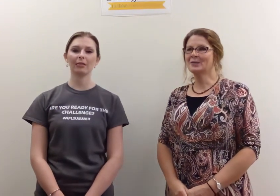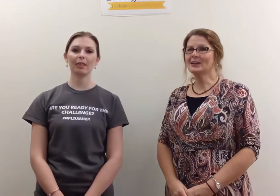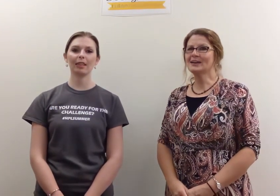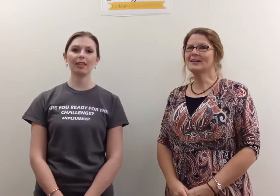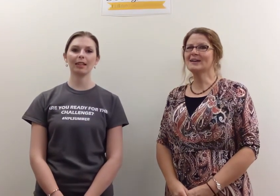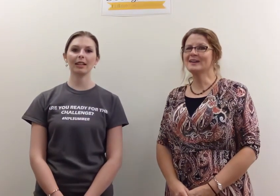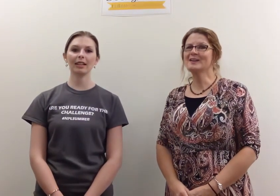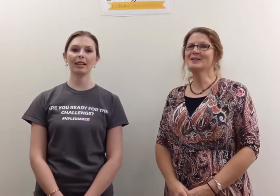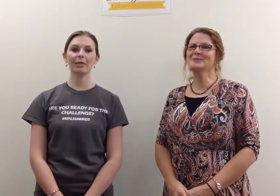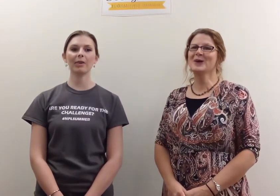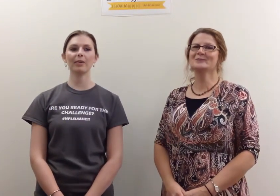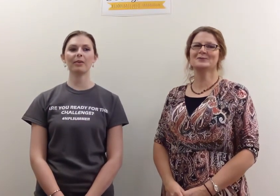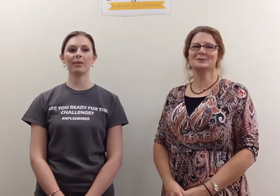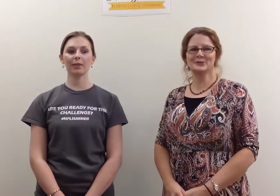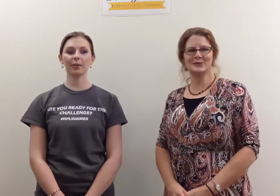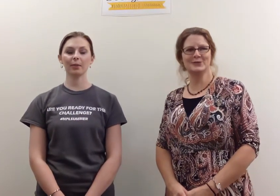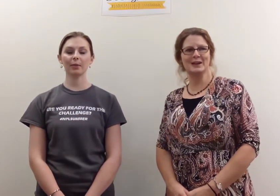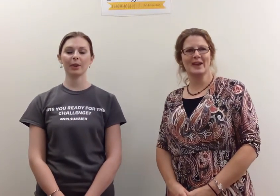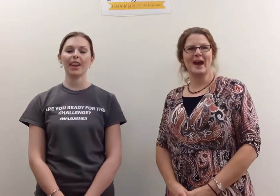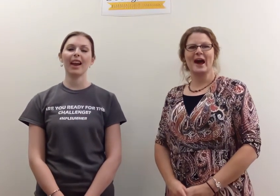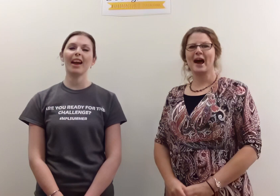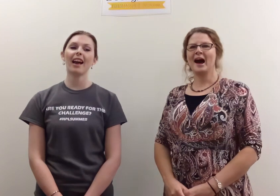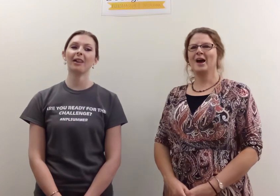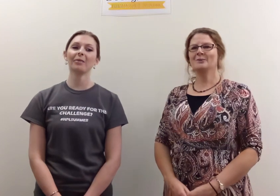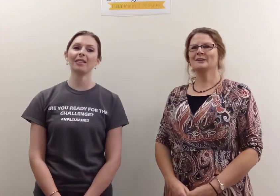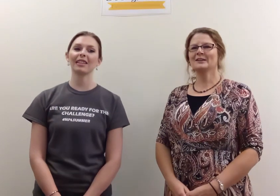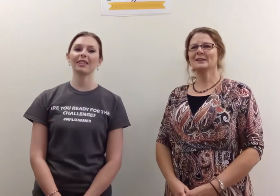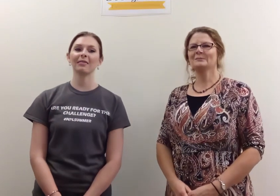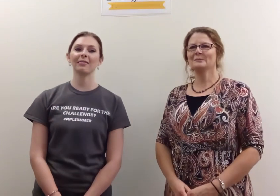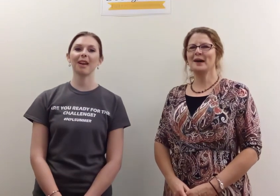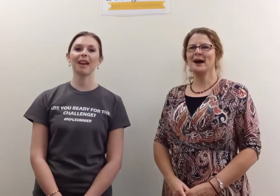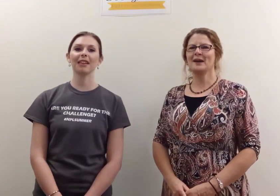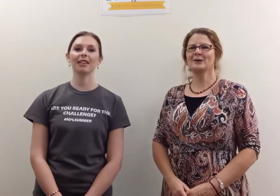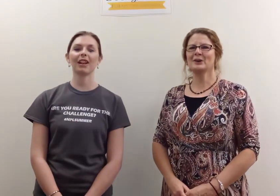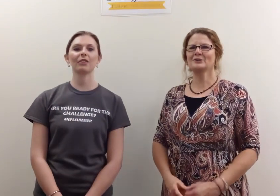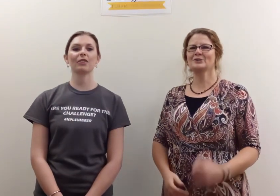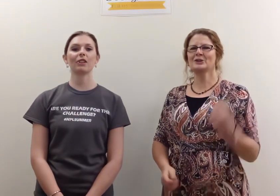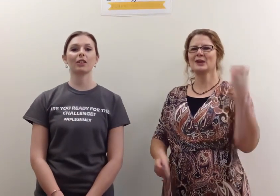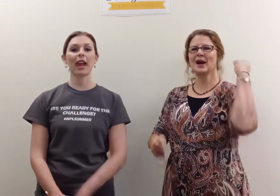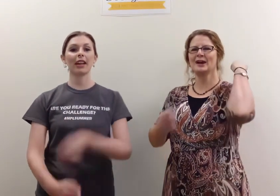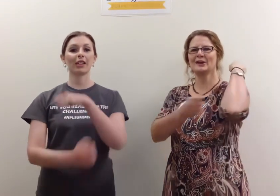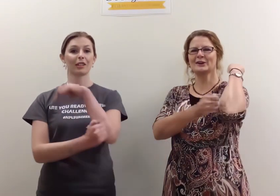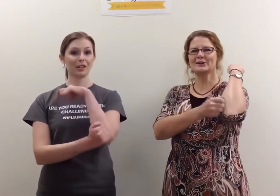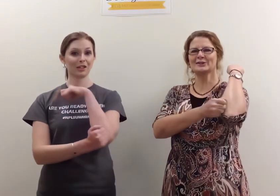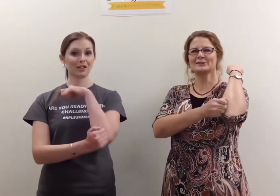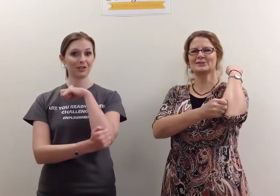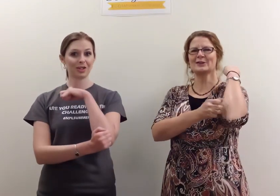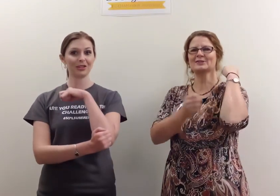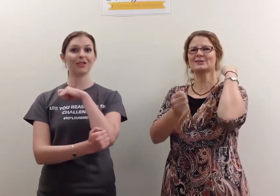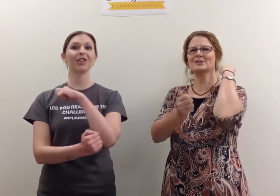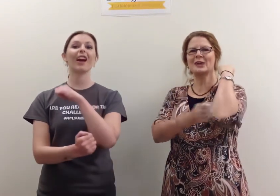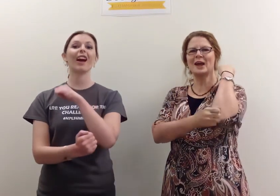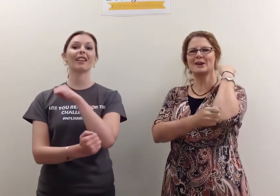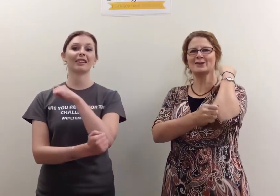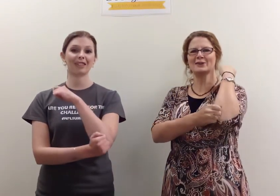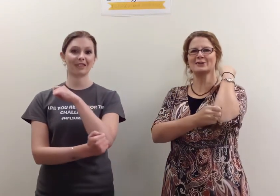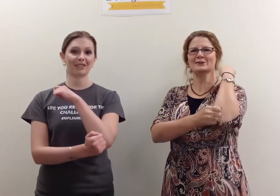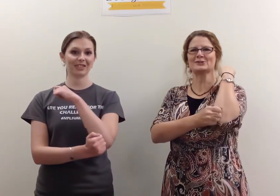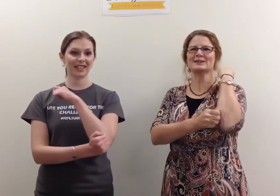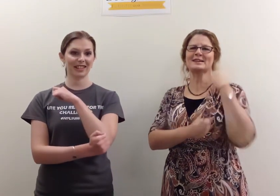really want some food. I will eat my crunchy crackers, crunchy crackers taste